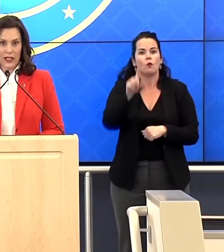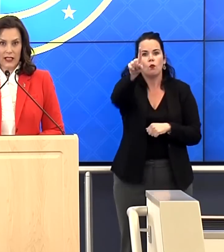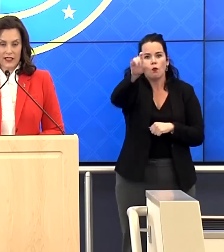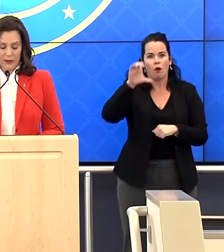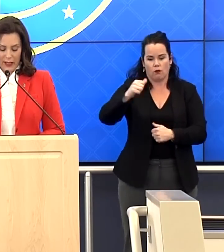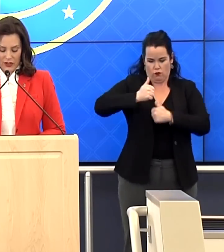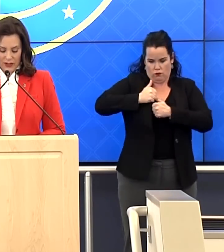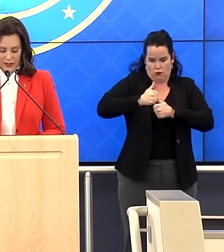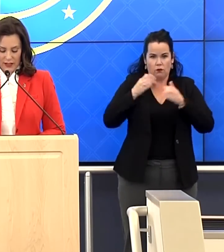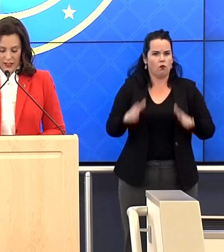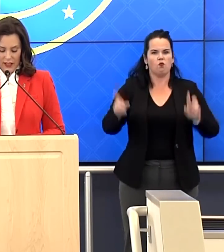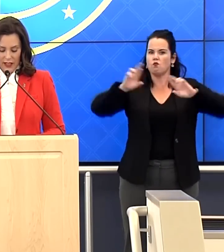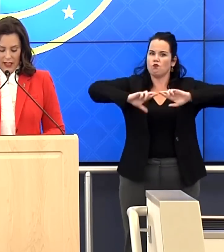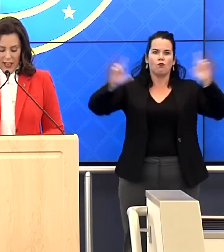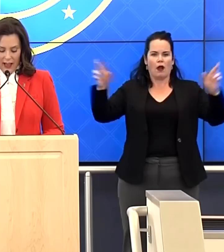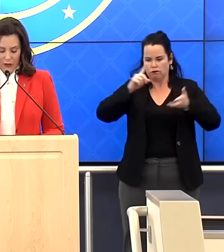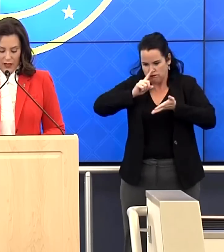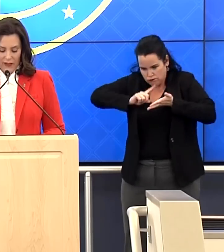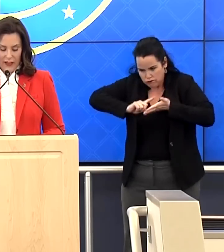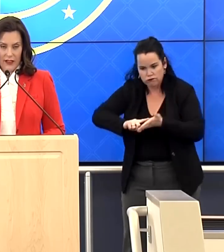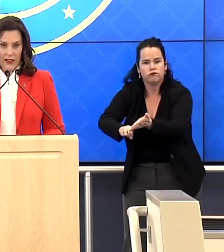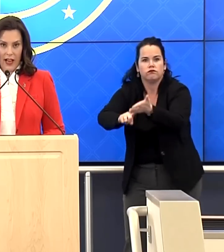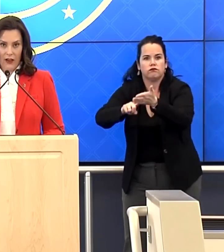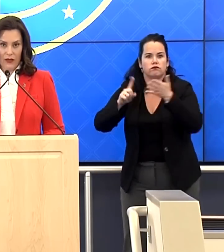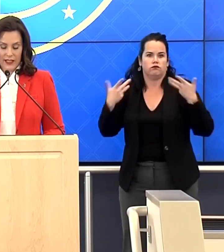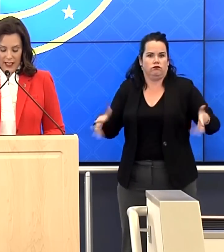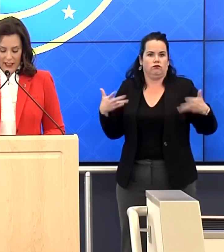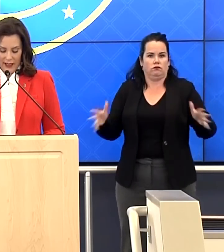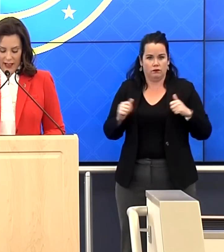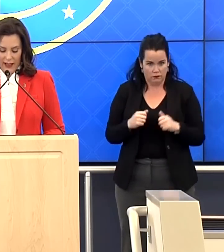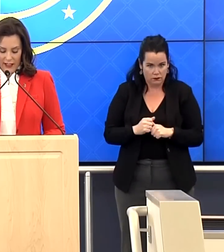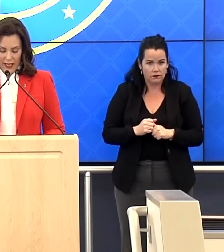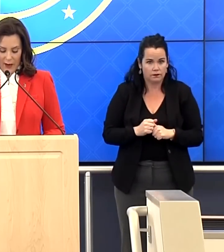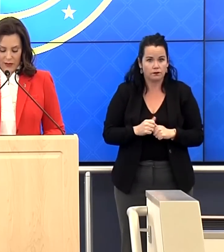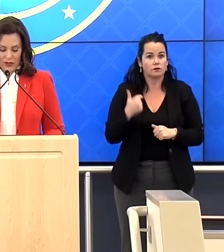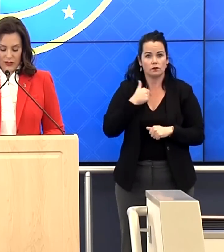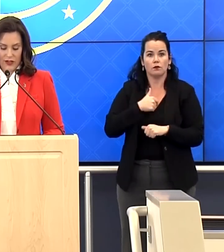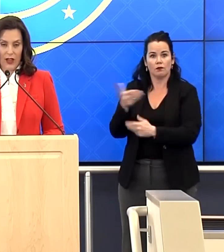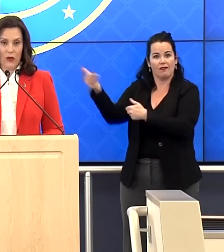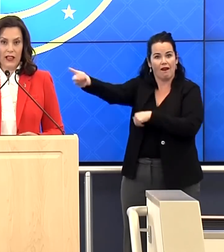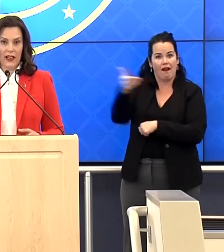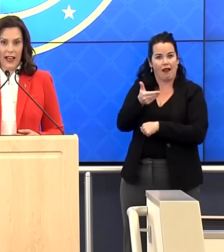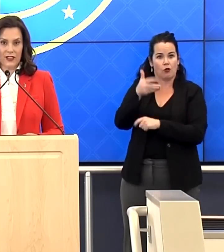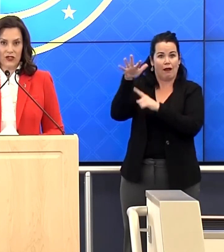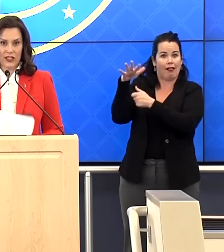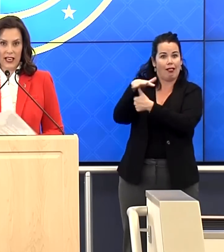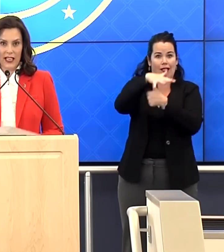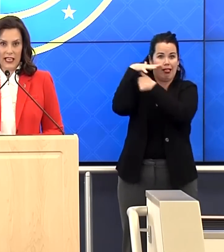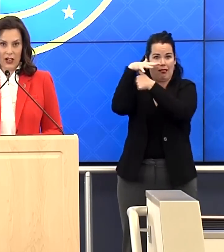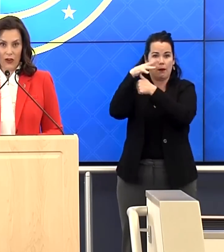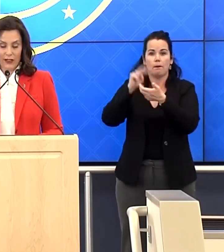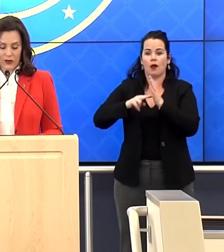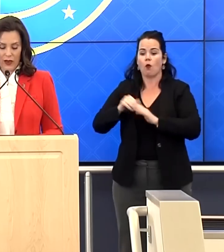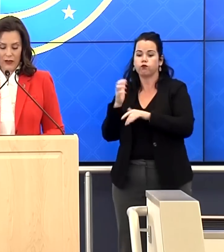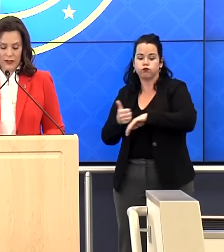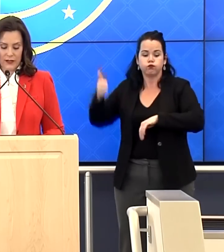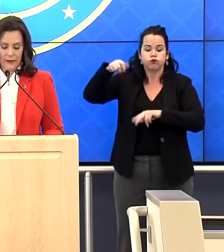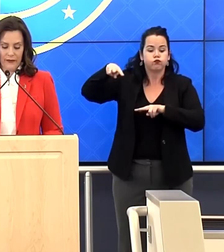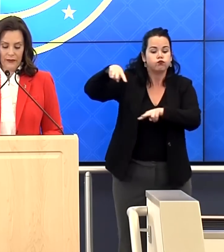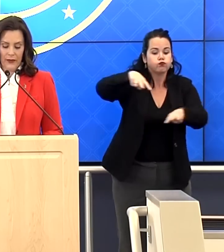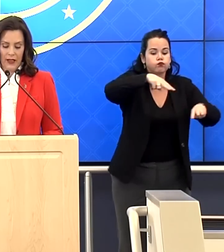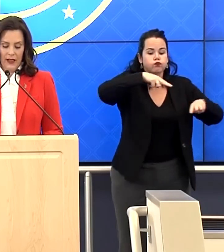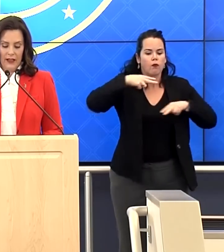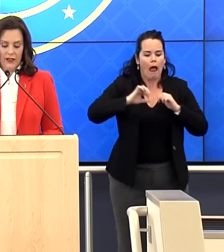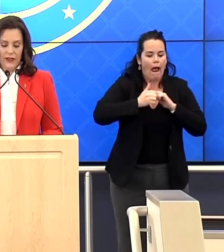and doing inspections. We've retained a helicopter so that we can ascertain egress routes.